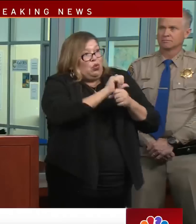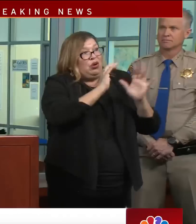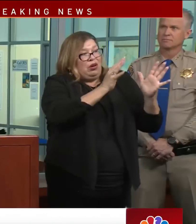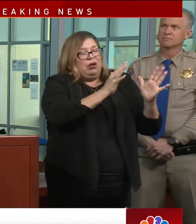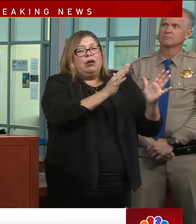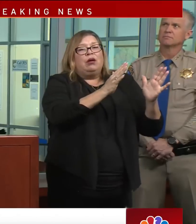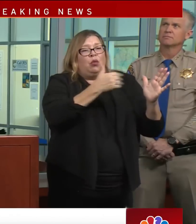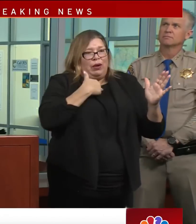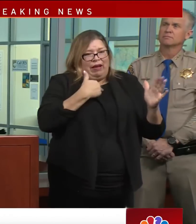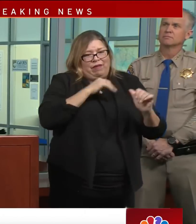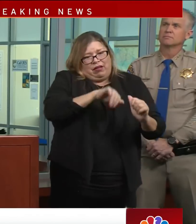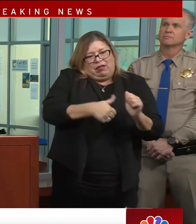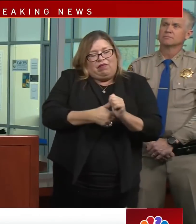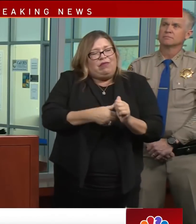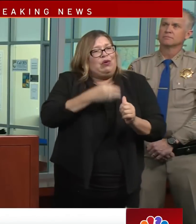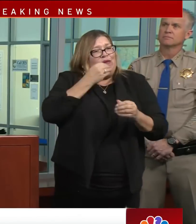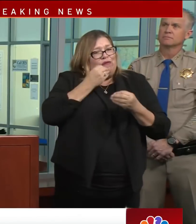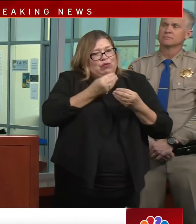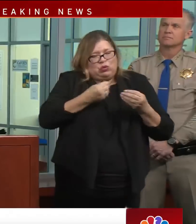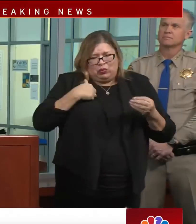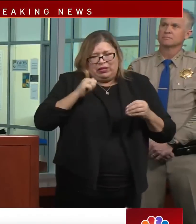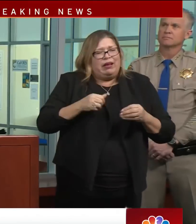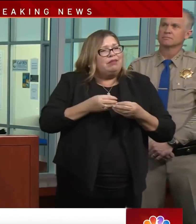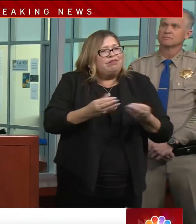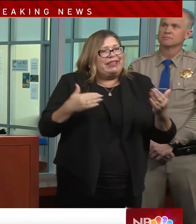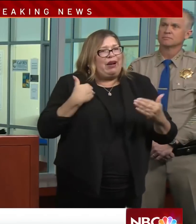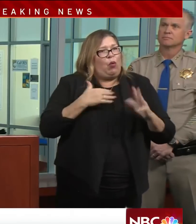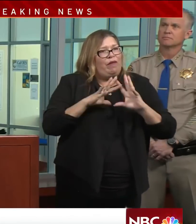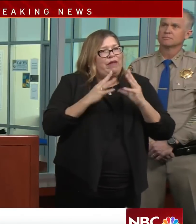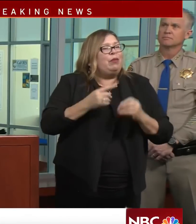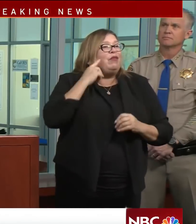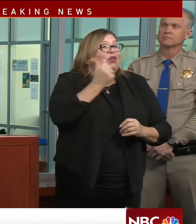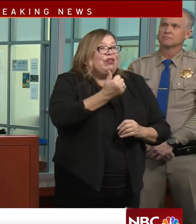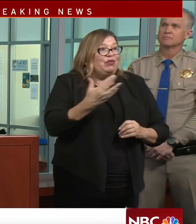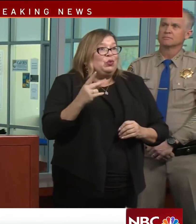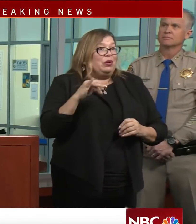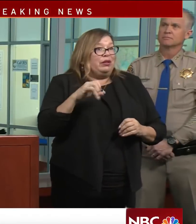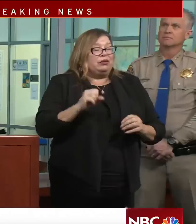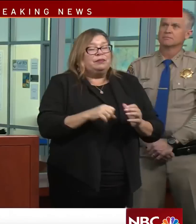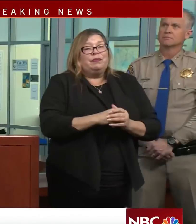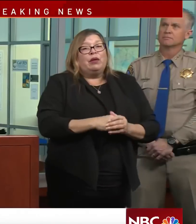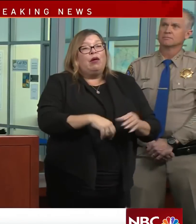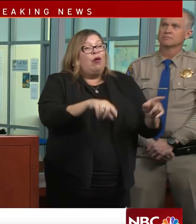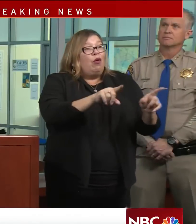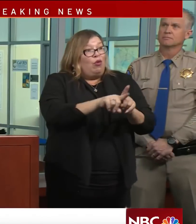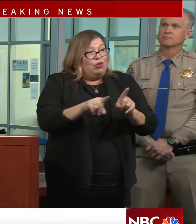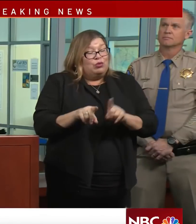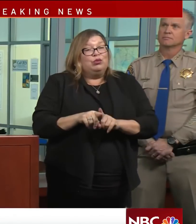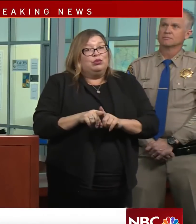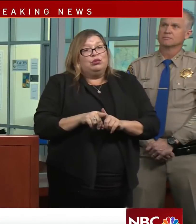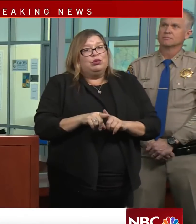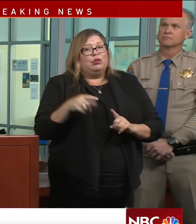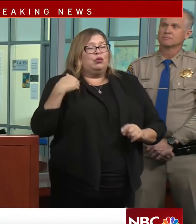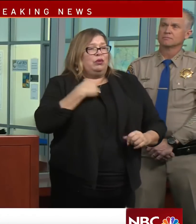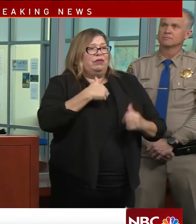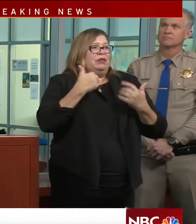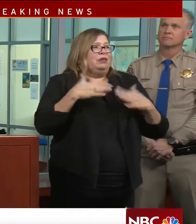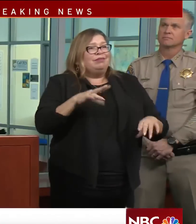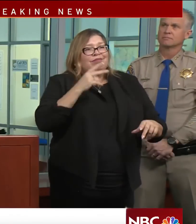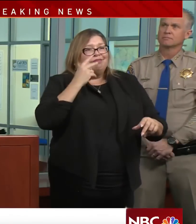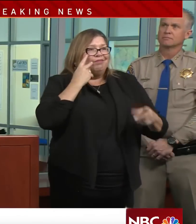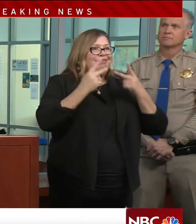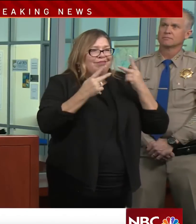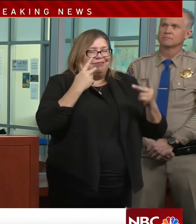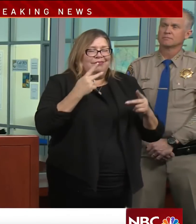that we can take care of ourselves or our family for a few days. And, of course, you know, we've seen now on